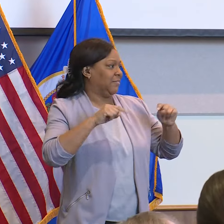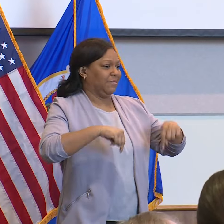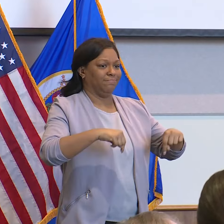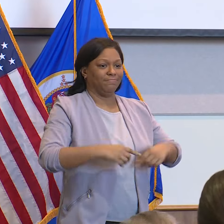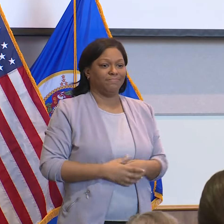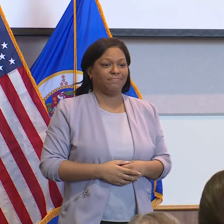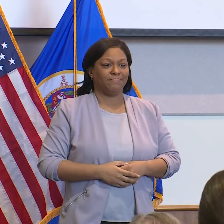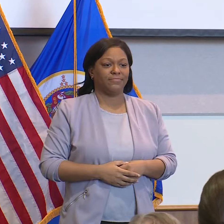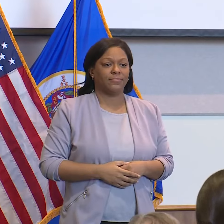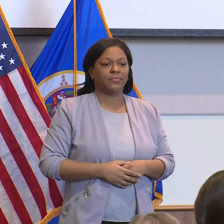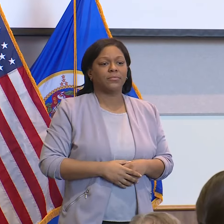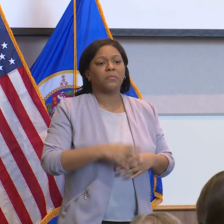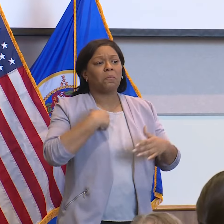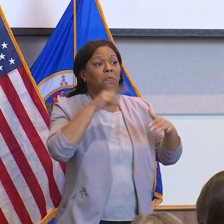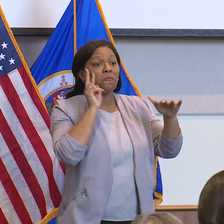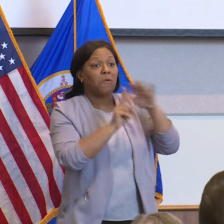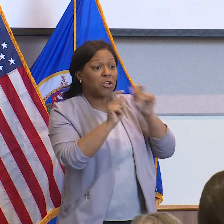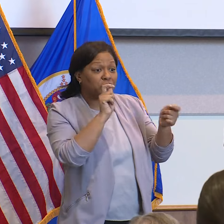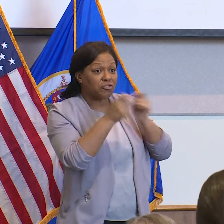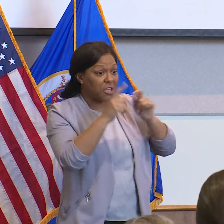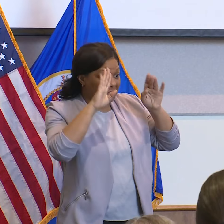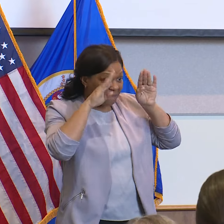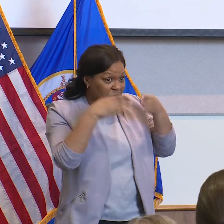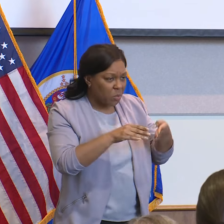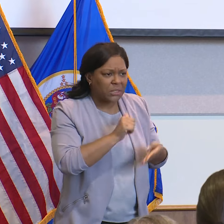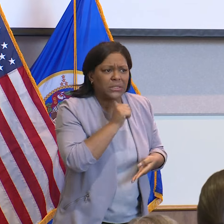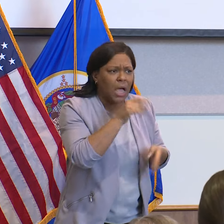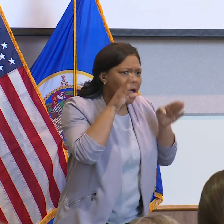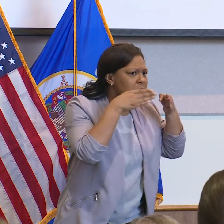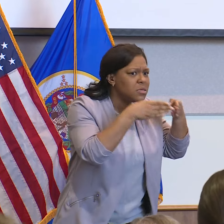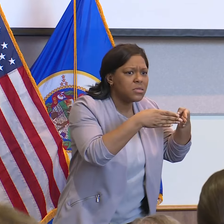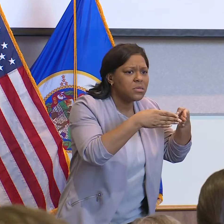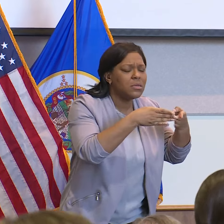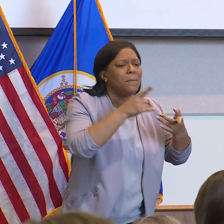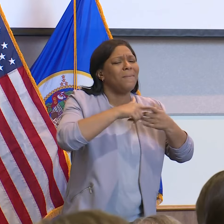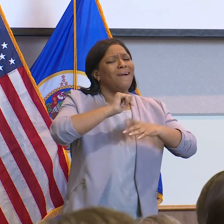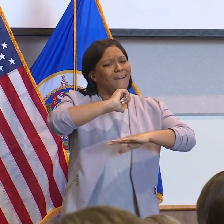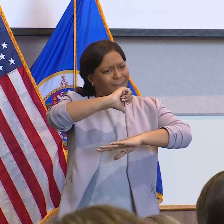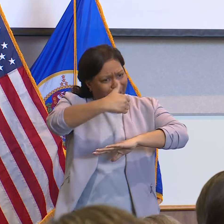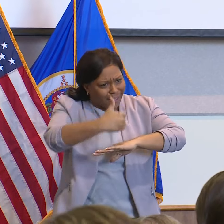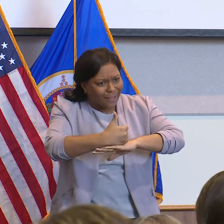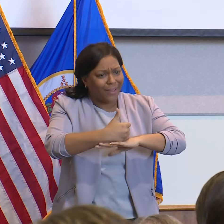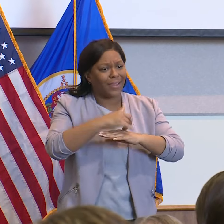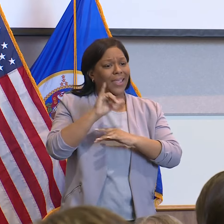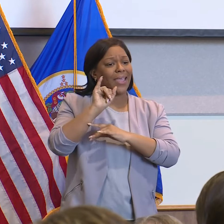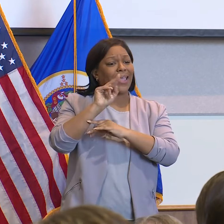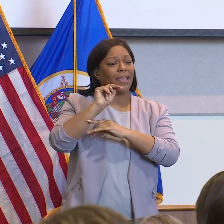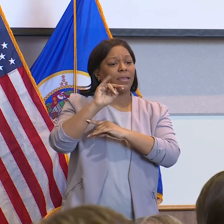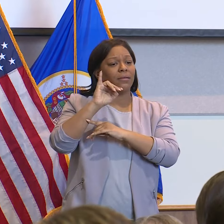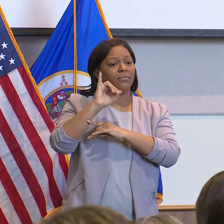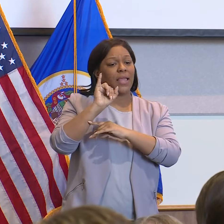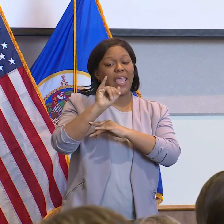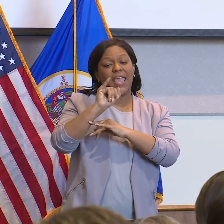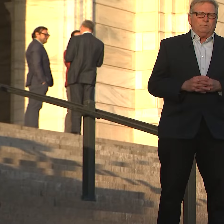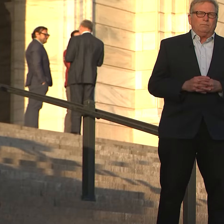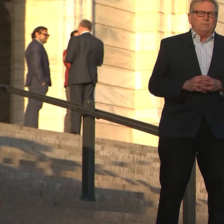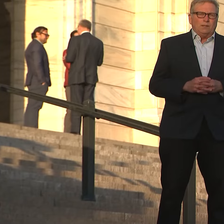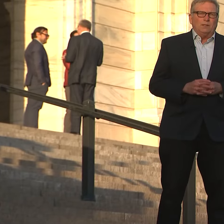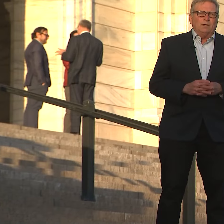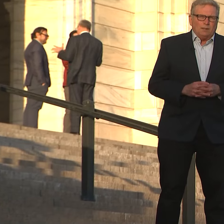our focus for this session. We're focused on implementation and infrastructure. 2024 is a bonding year. That's going to be our focus.